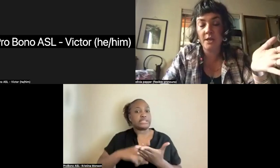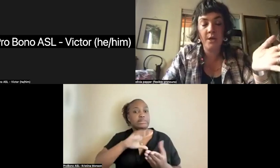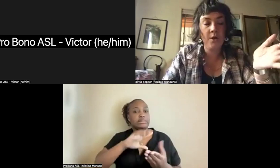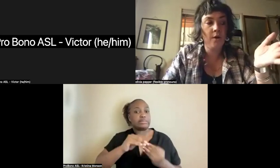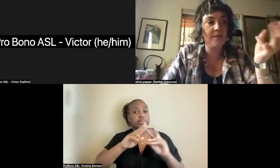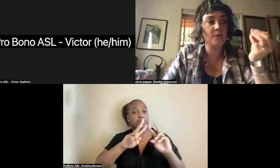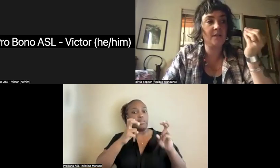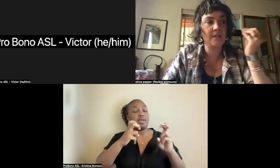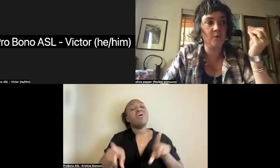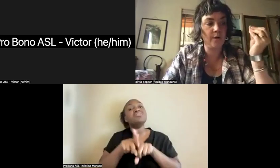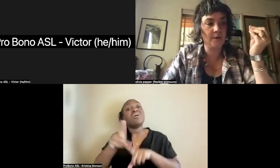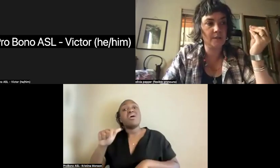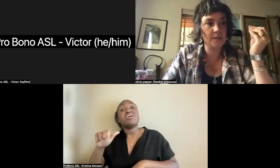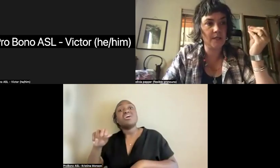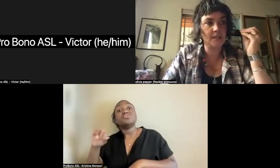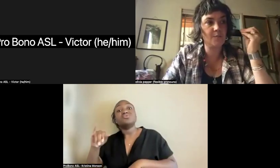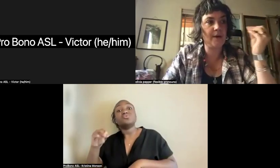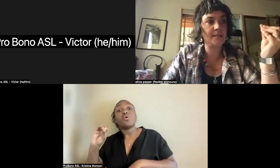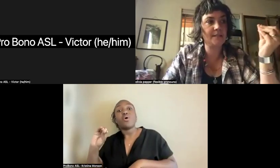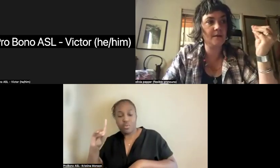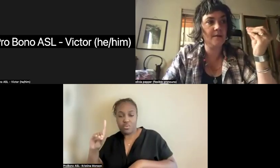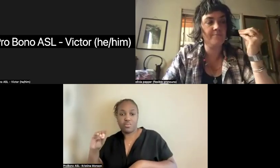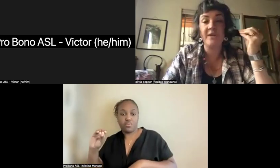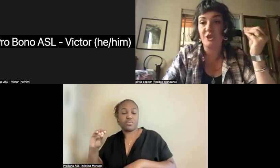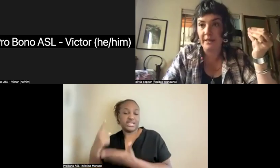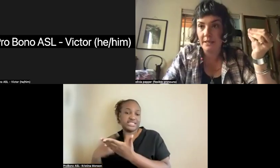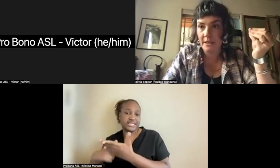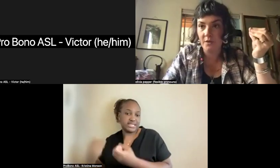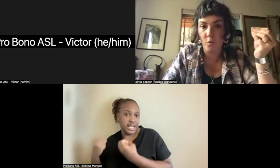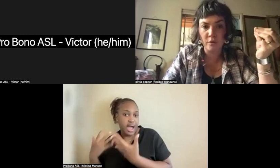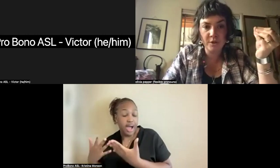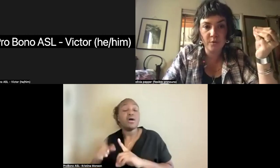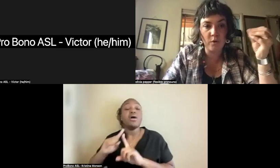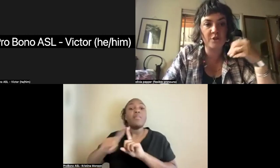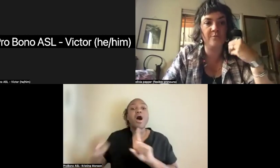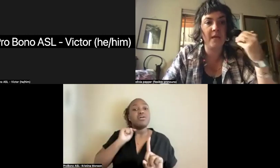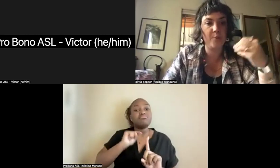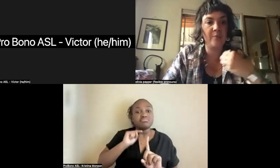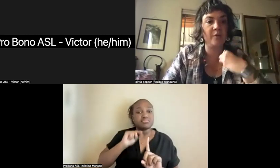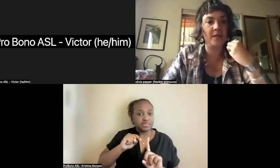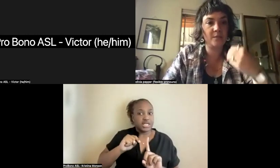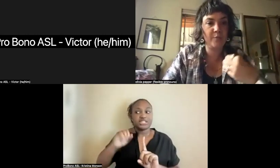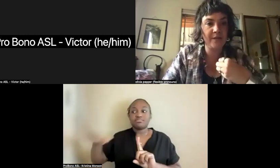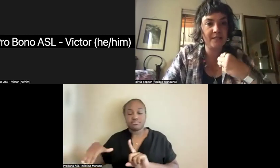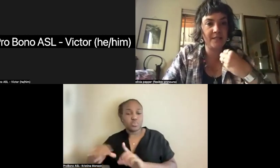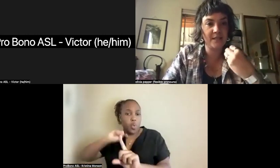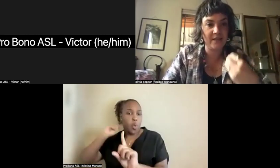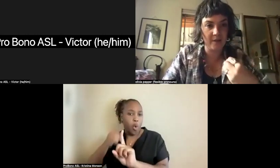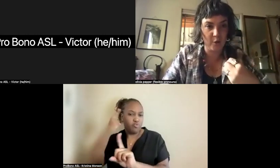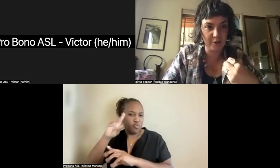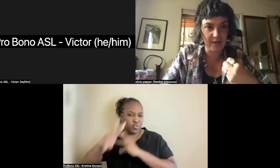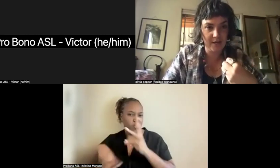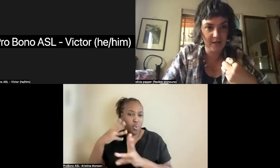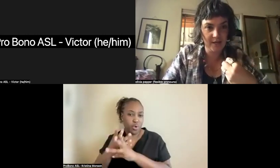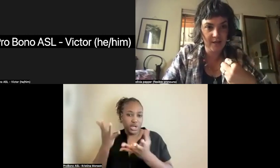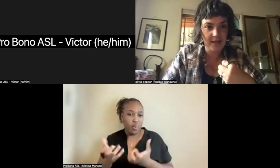lot, this was Leonora's express mission in the world was to make people experience living